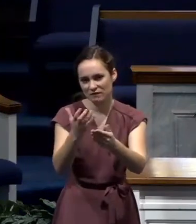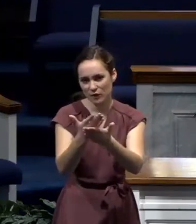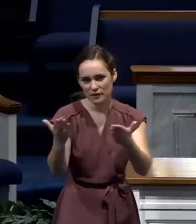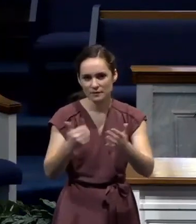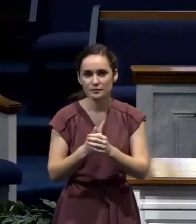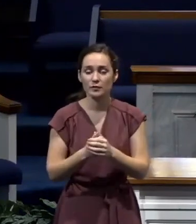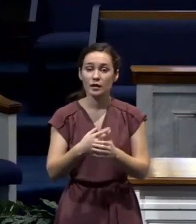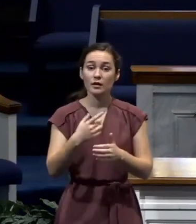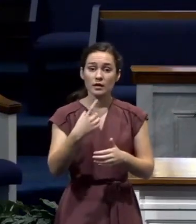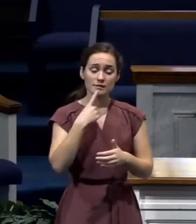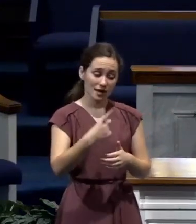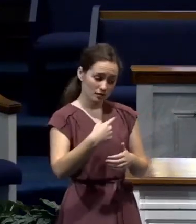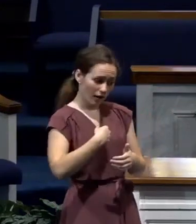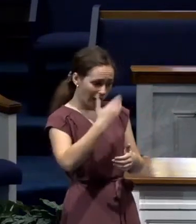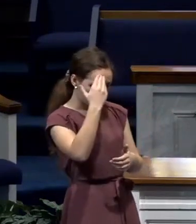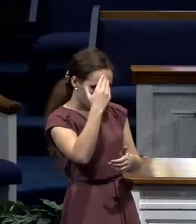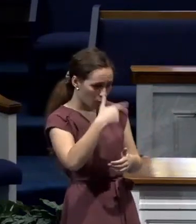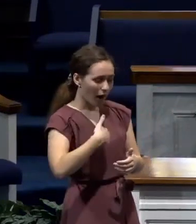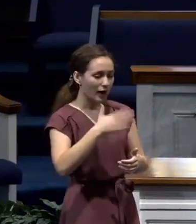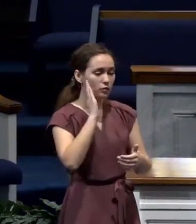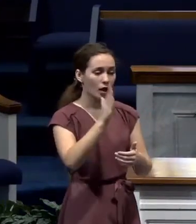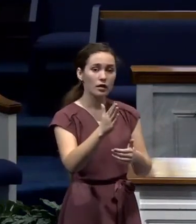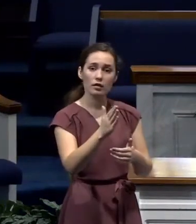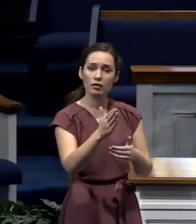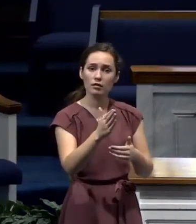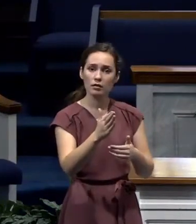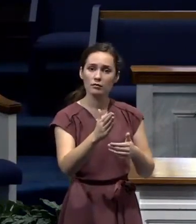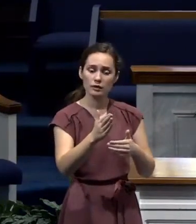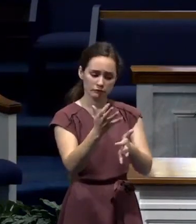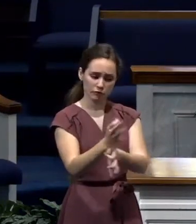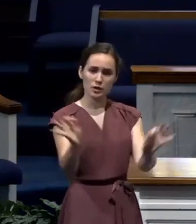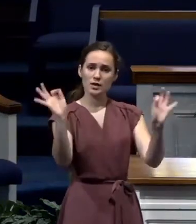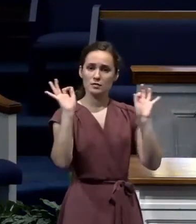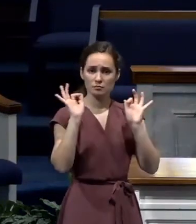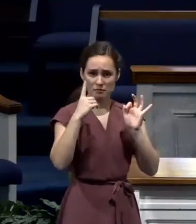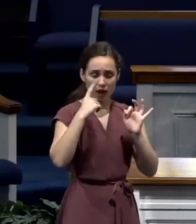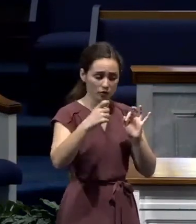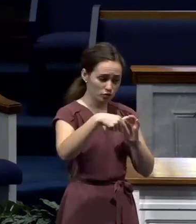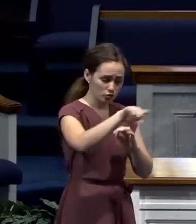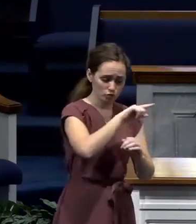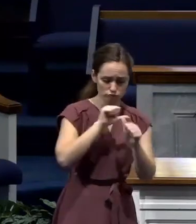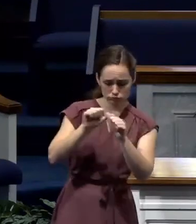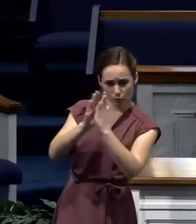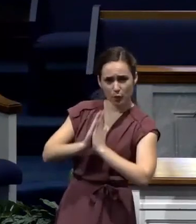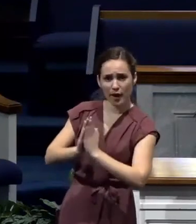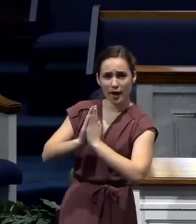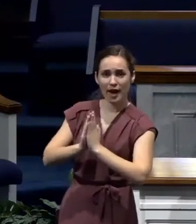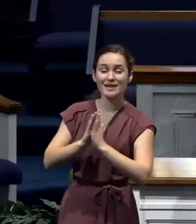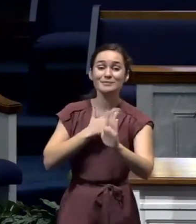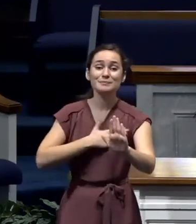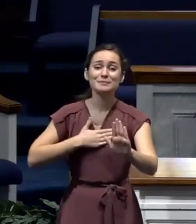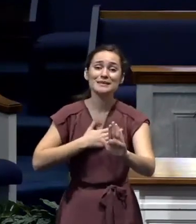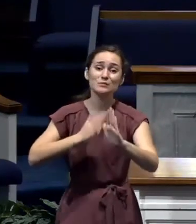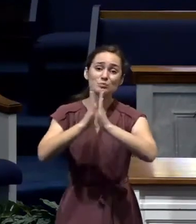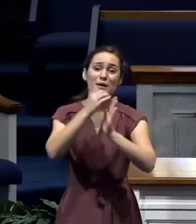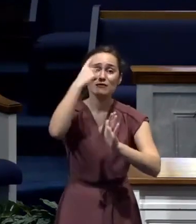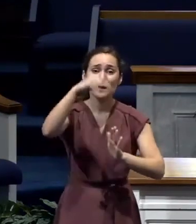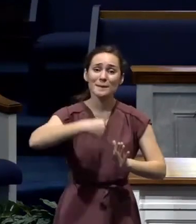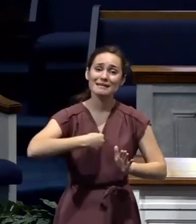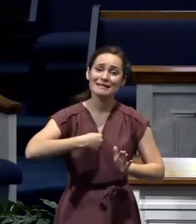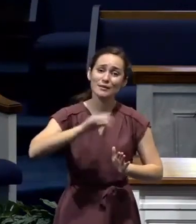through your prayer. You're praying for me. By the way, let me just say, please pray for me, your pastor, and I'll pray for you.